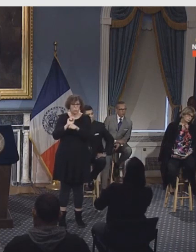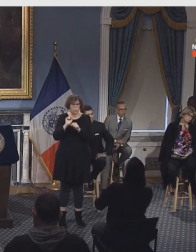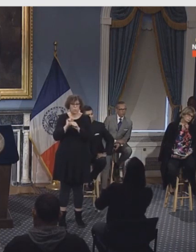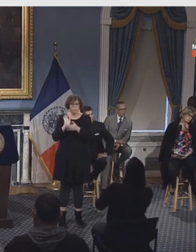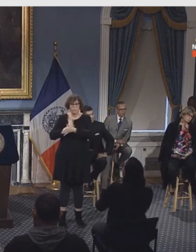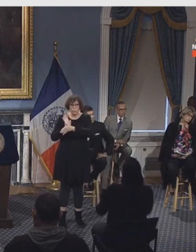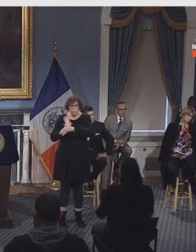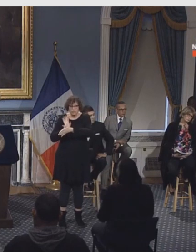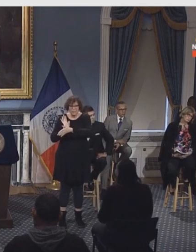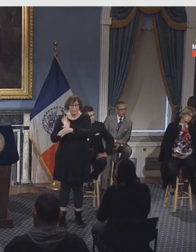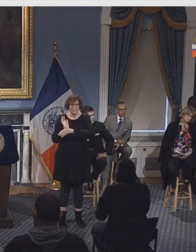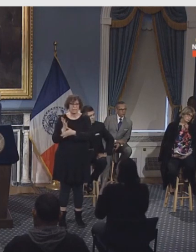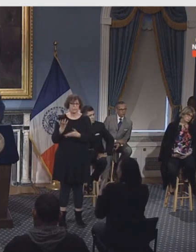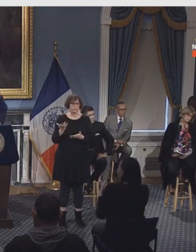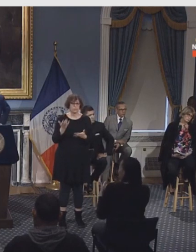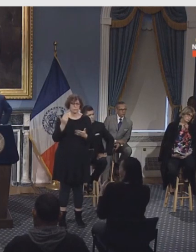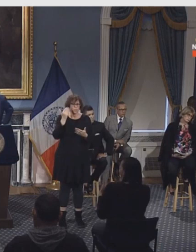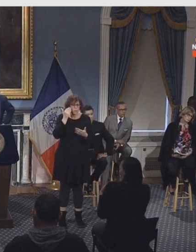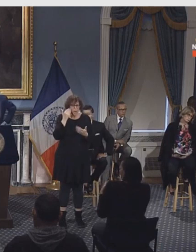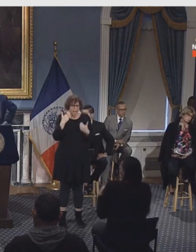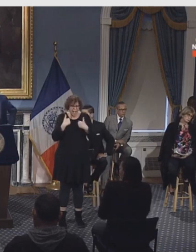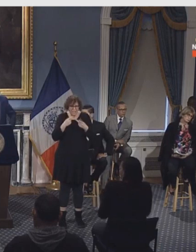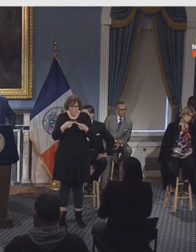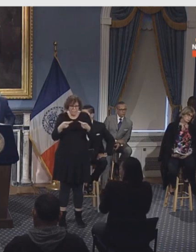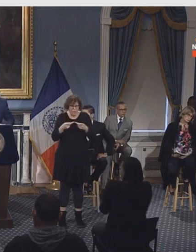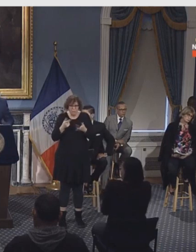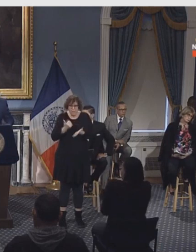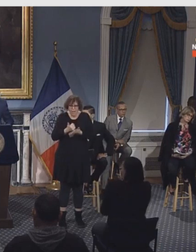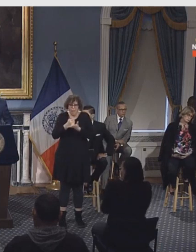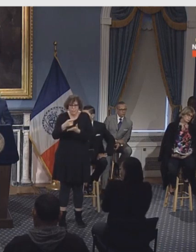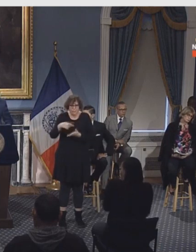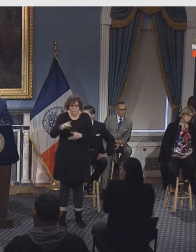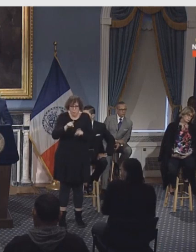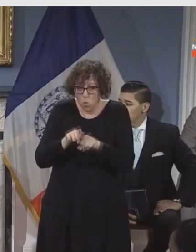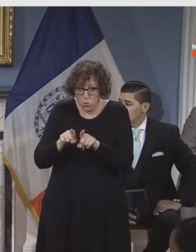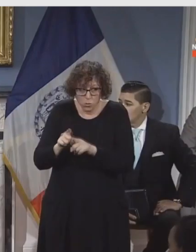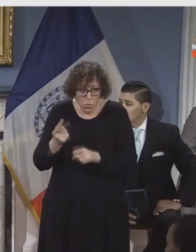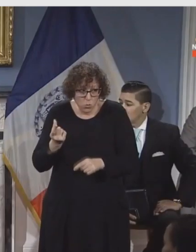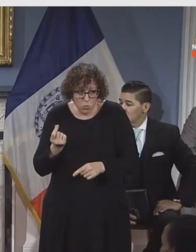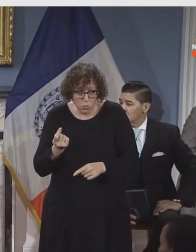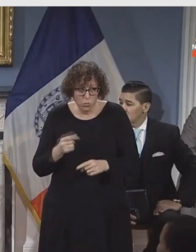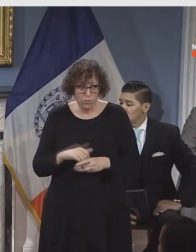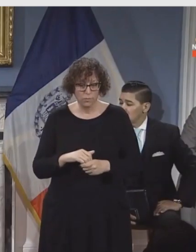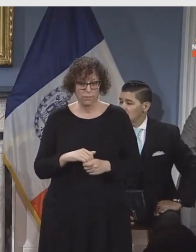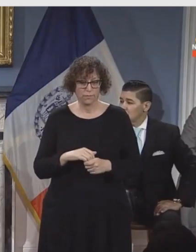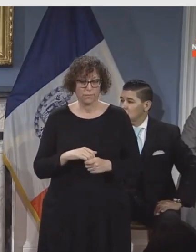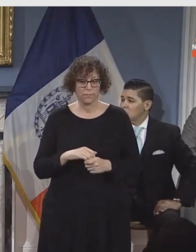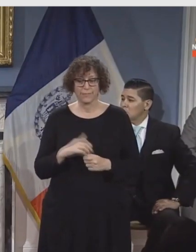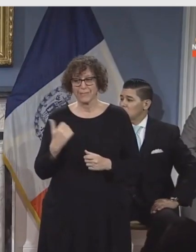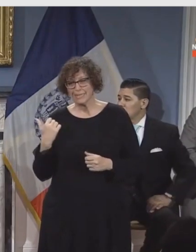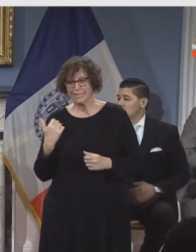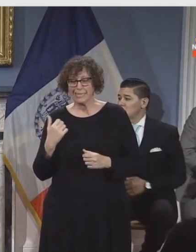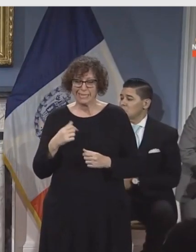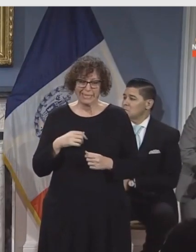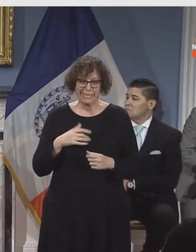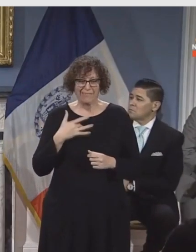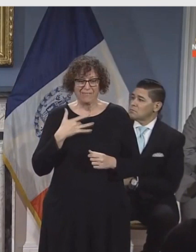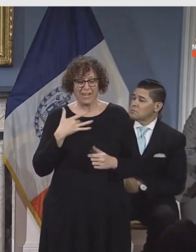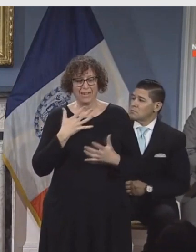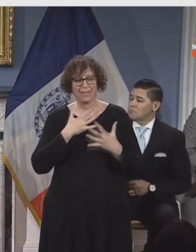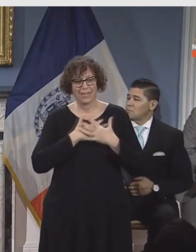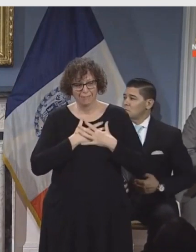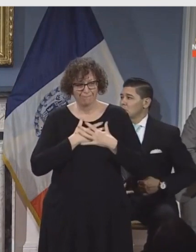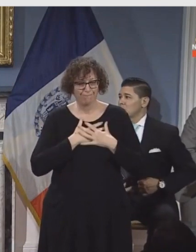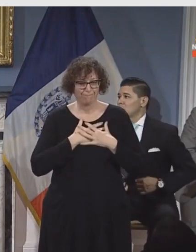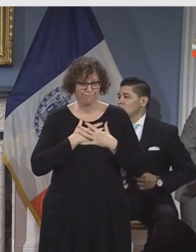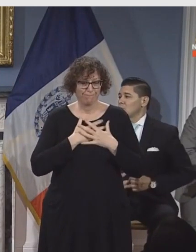do you have a plan in place to help them in end that they are? To me, again, we absolutely feel for them, but